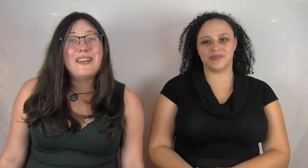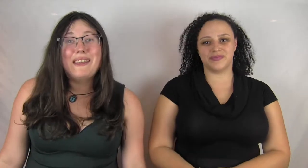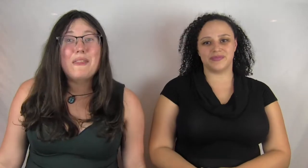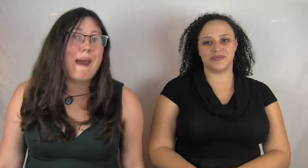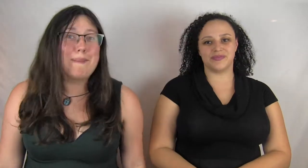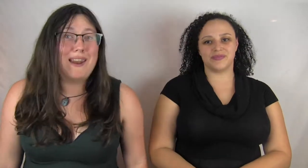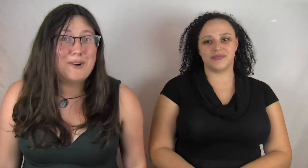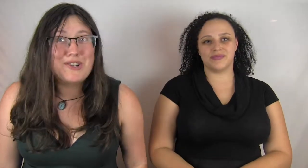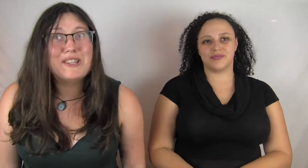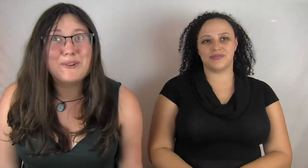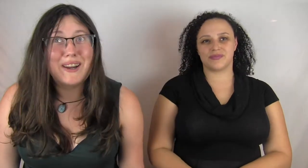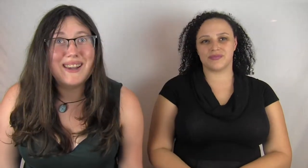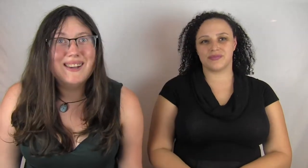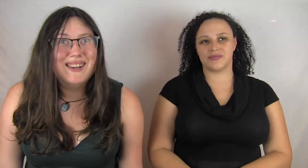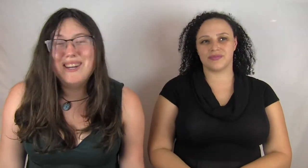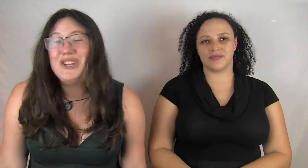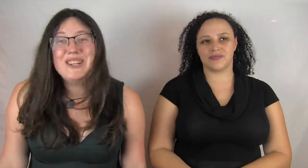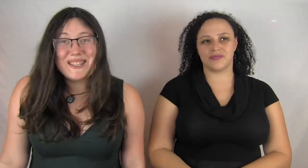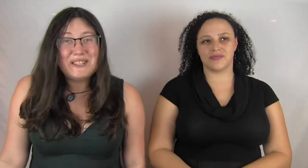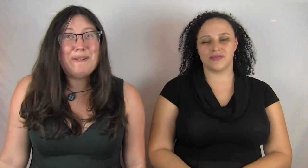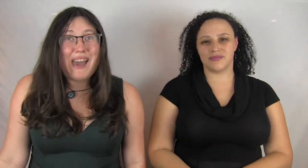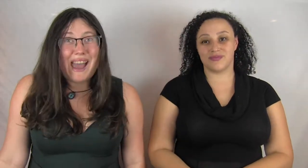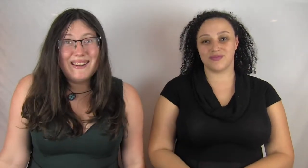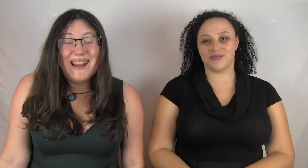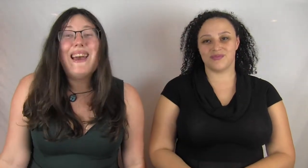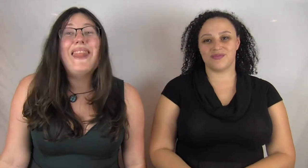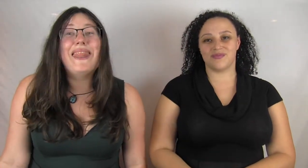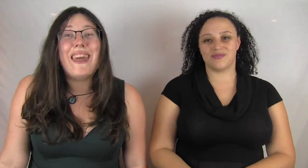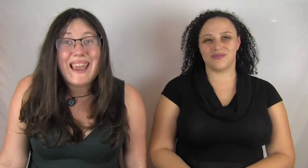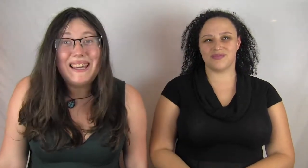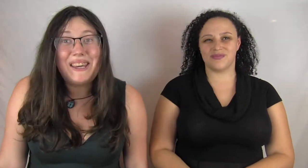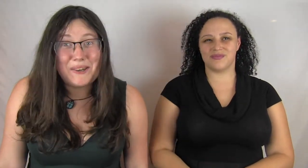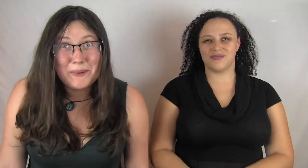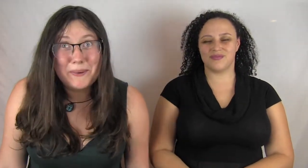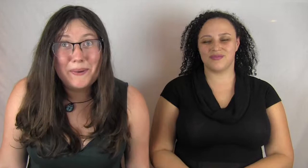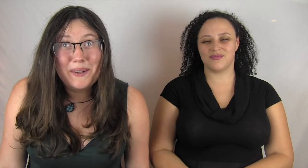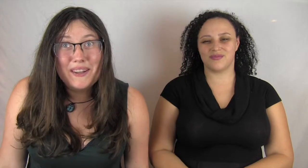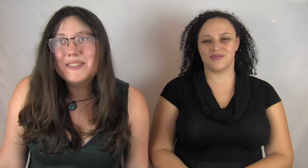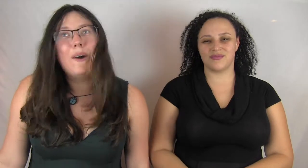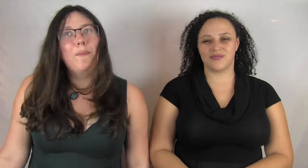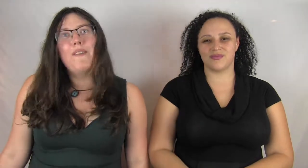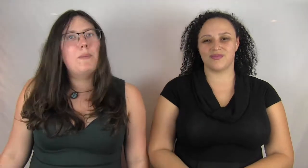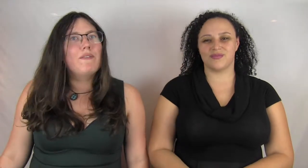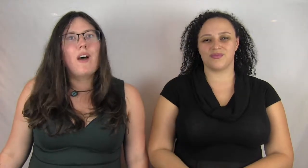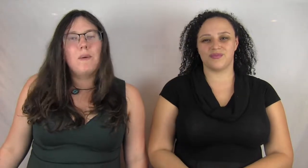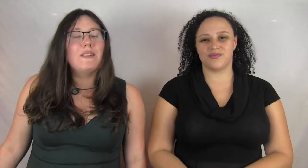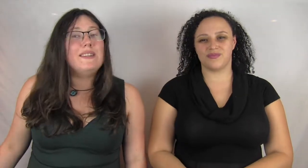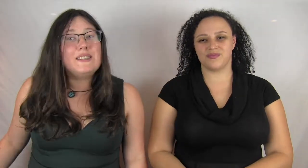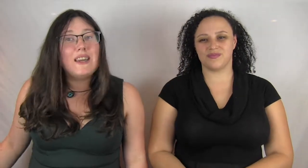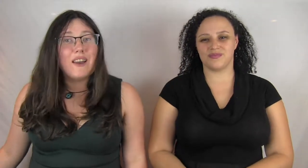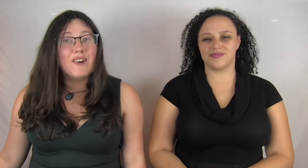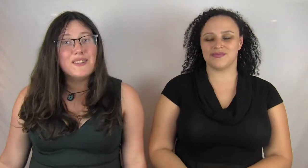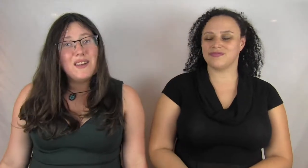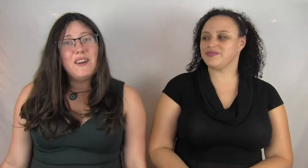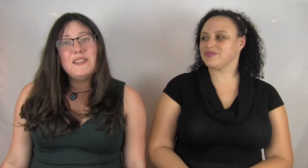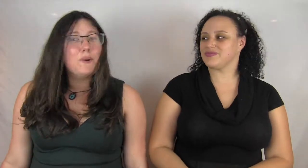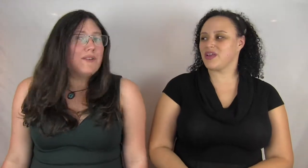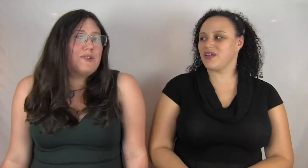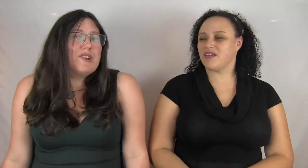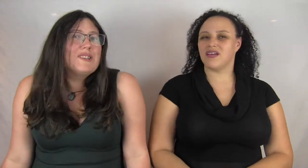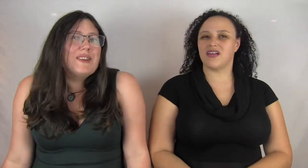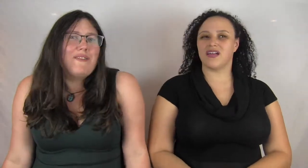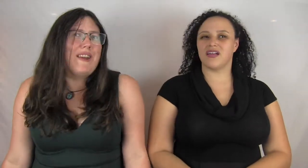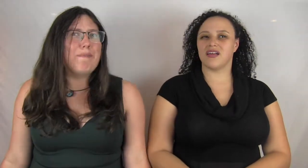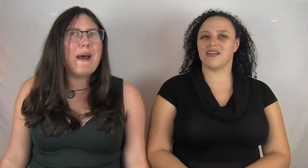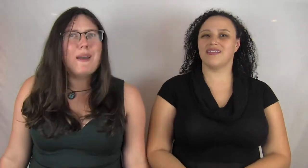Like retelling the Batman origin story. She doesn't do that. Thank you. So, if you've been following the DC Icon series,